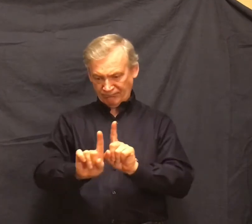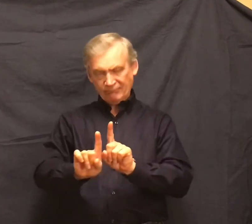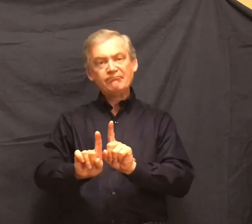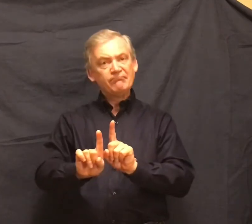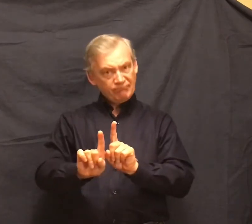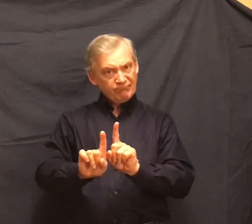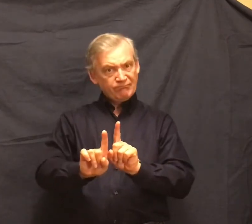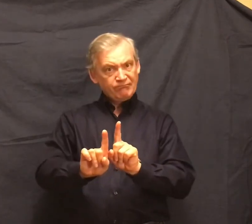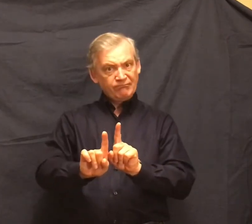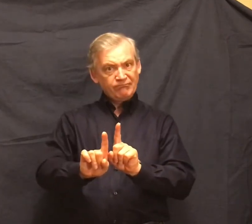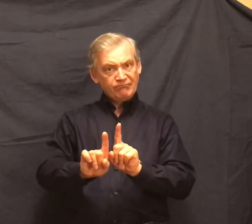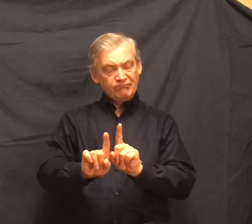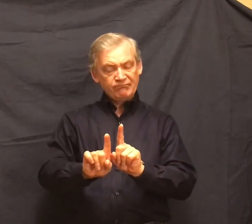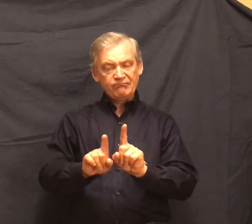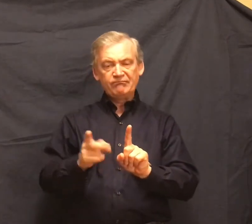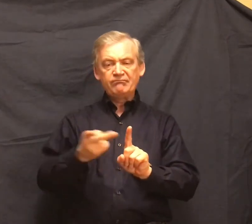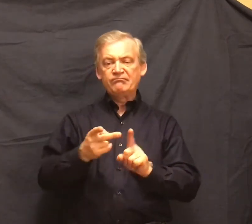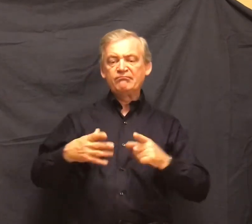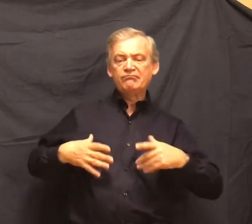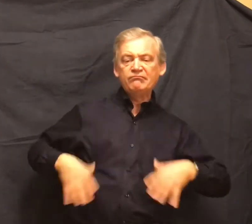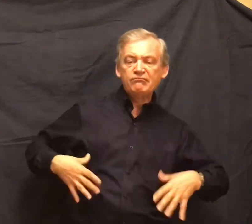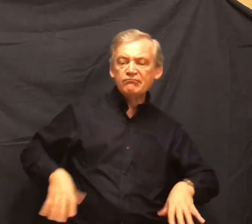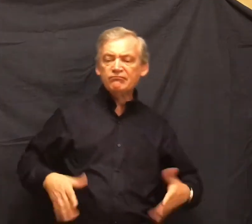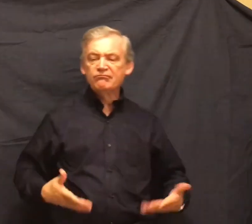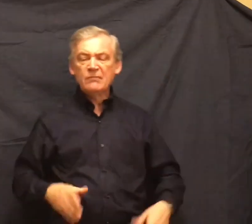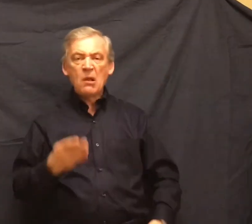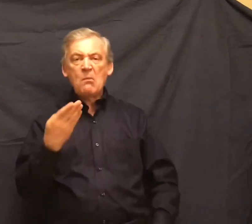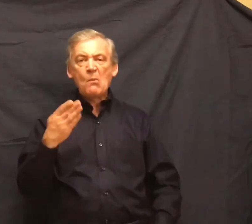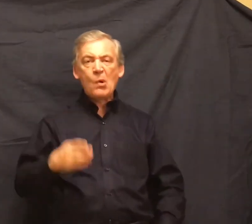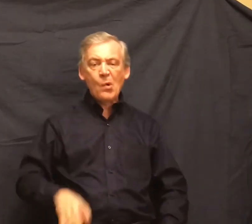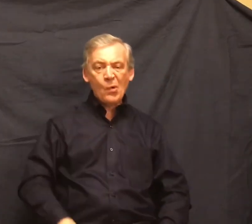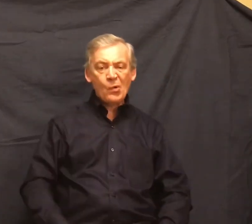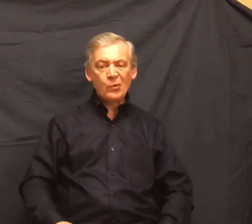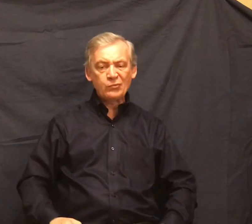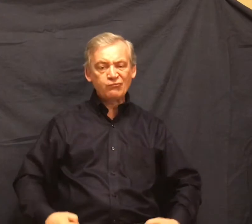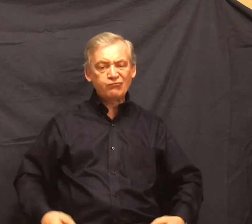Both were dressed in denim trousers and in denim coats with brass buttons.